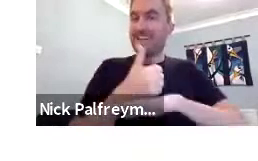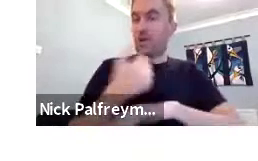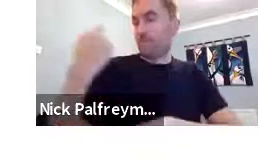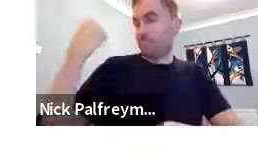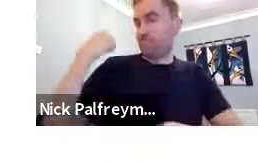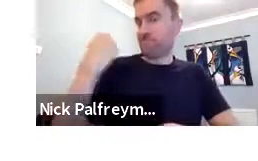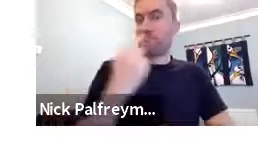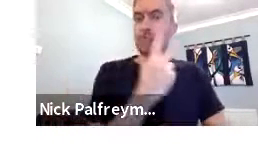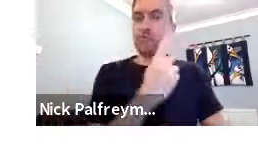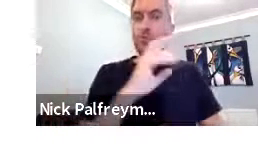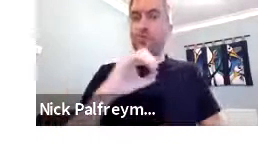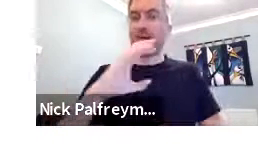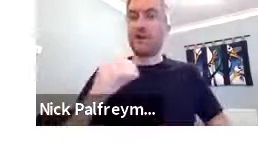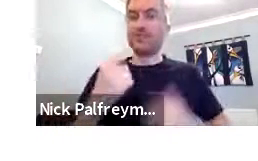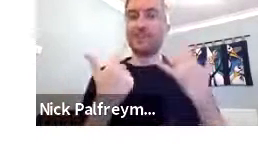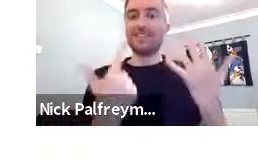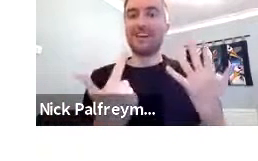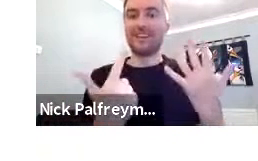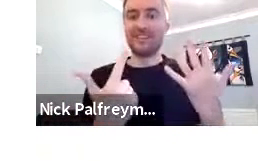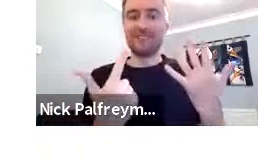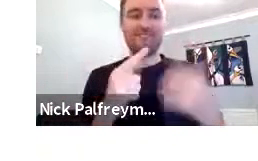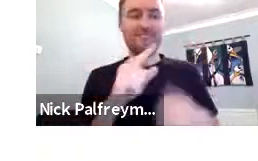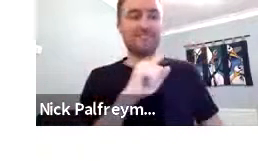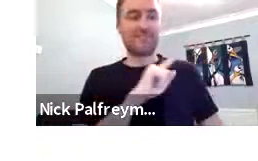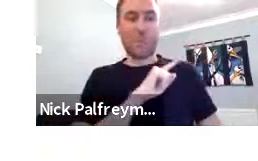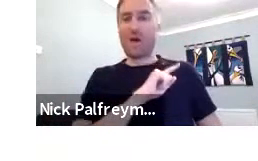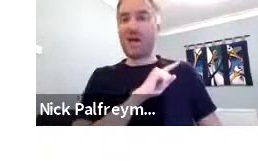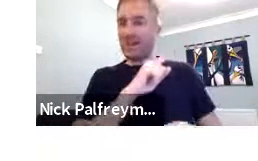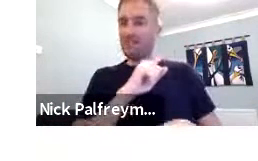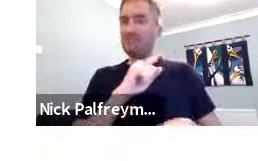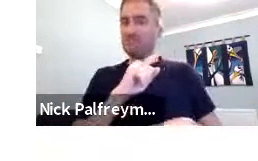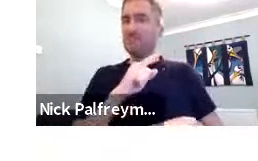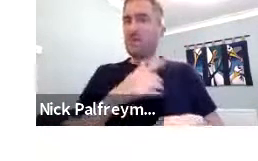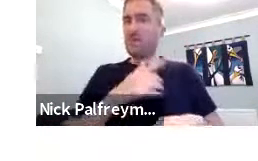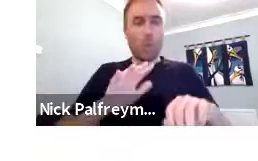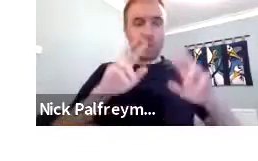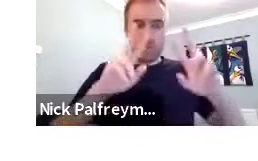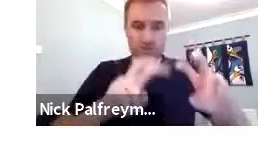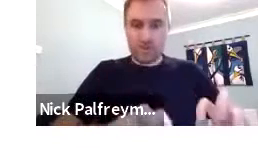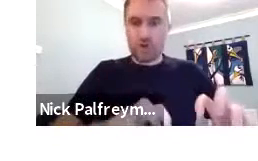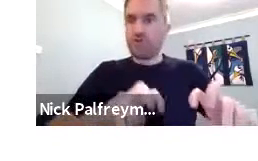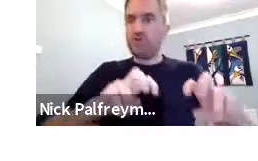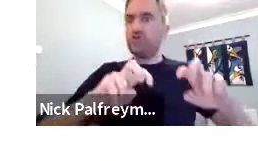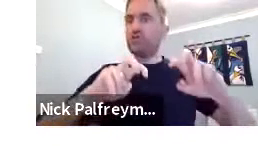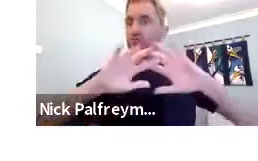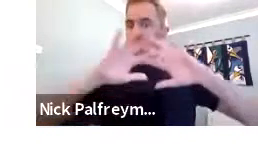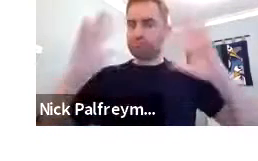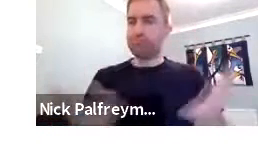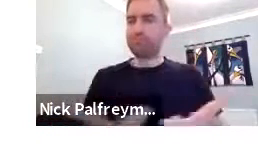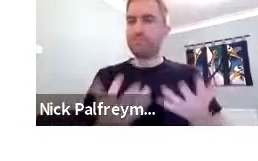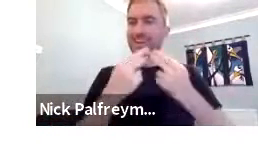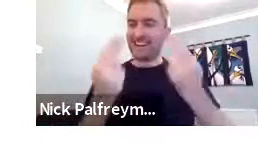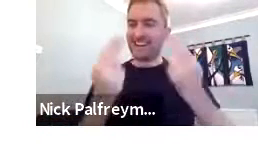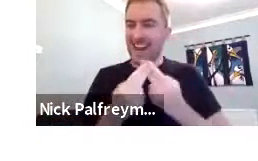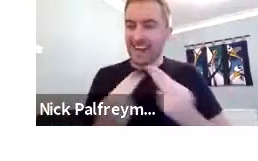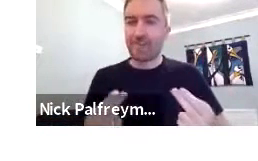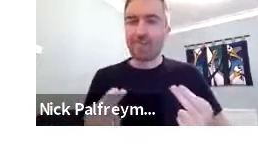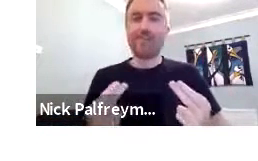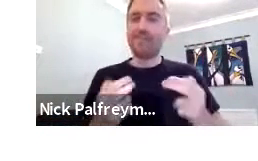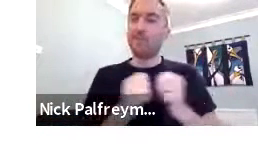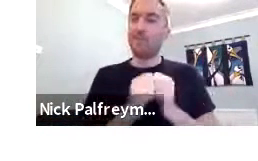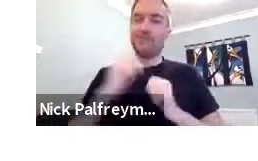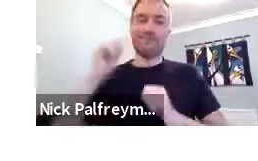Institute. And that was set up in 2007. And that was really to look at